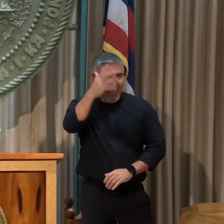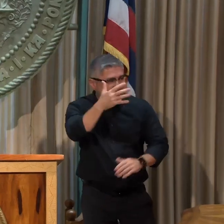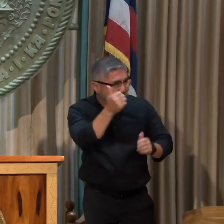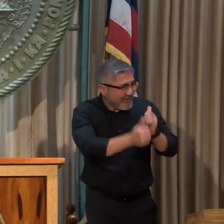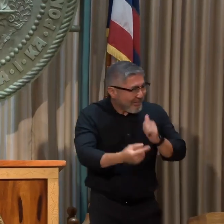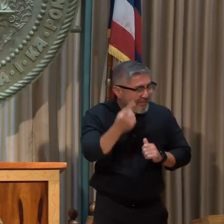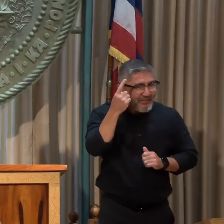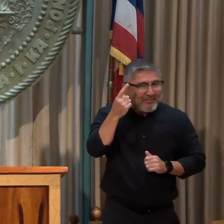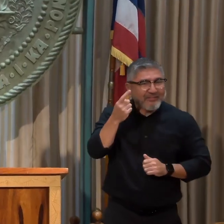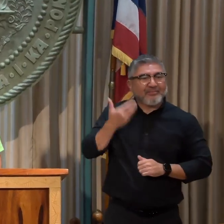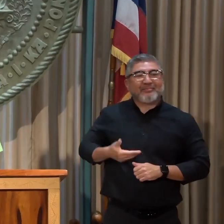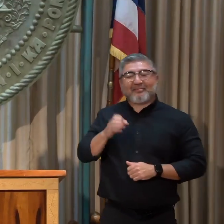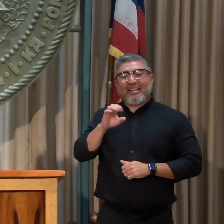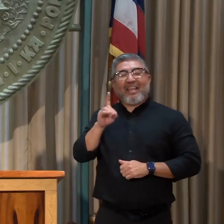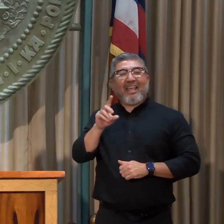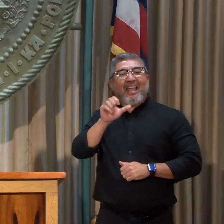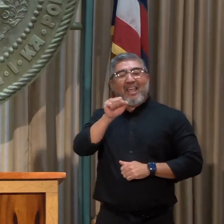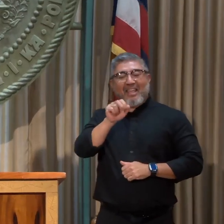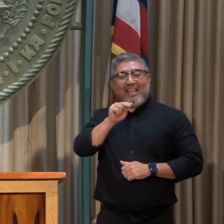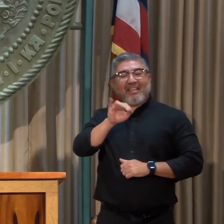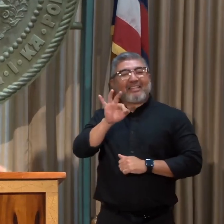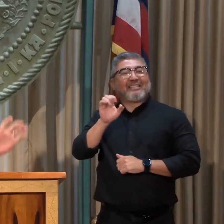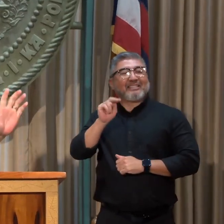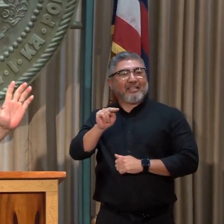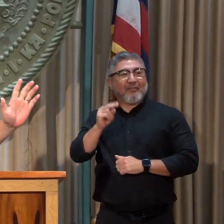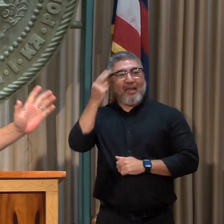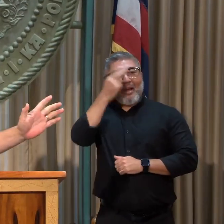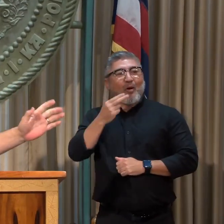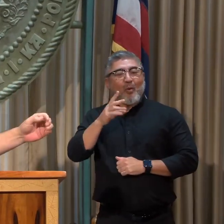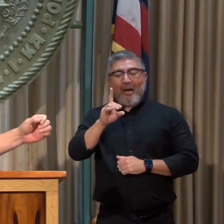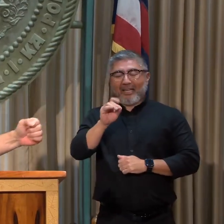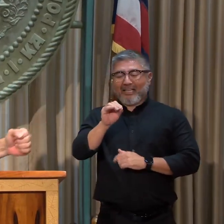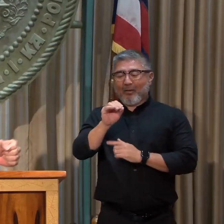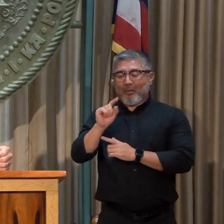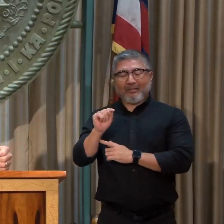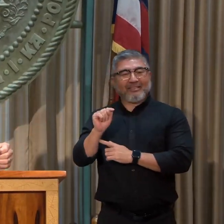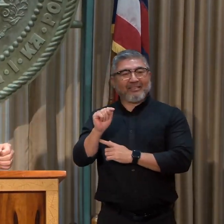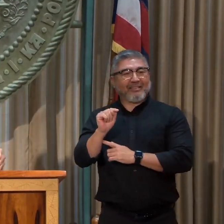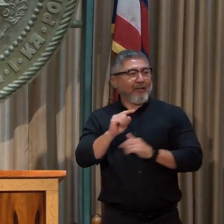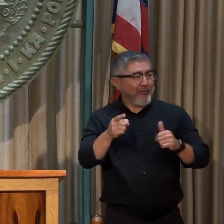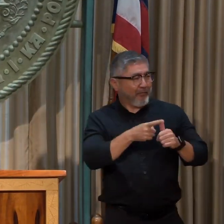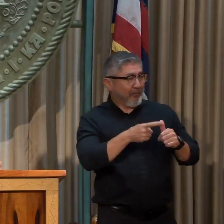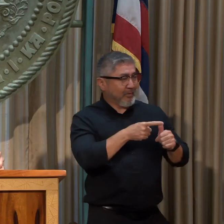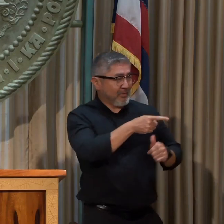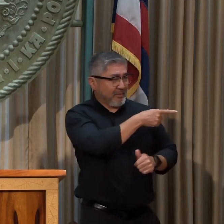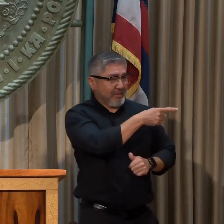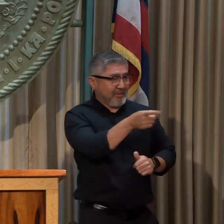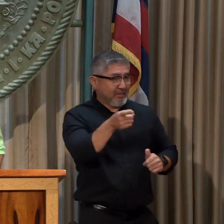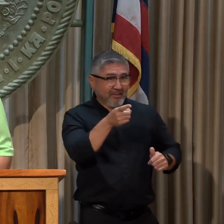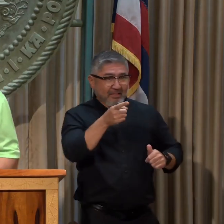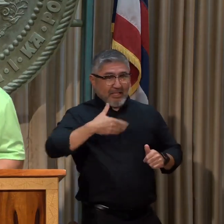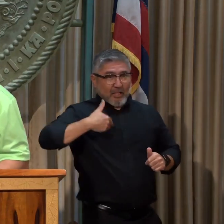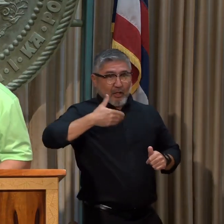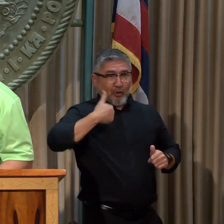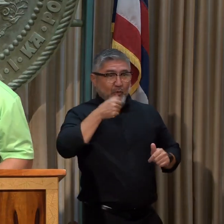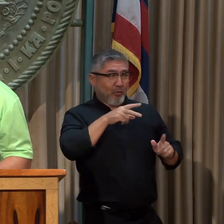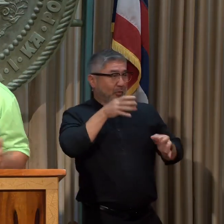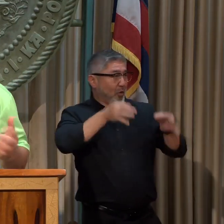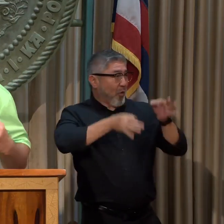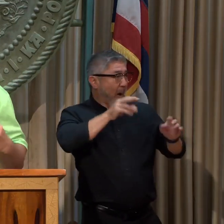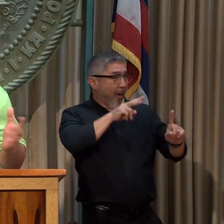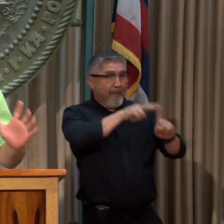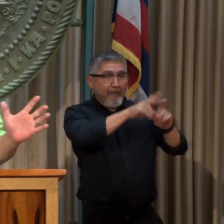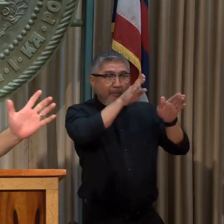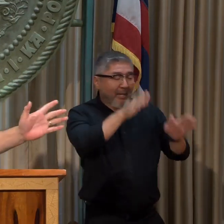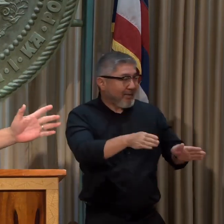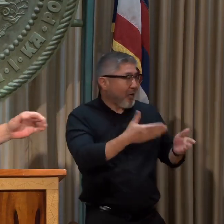Ad Sniffin with Hawaii DOT. First, I want to thank the plaintiffs in this case. And not for